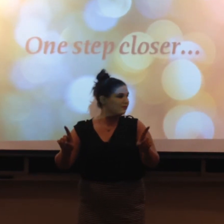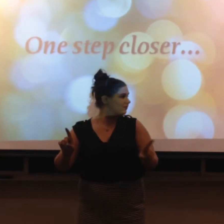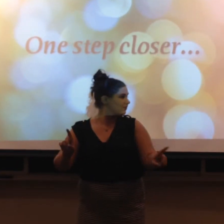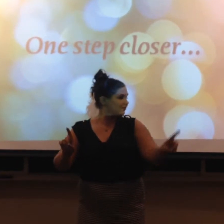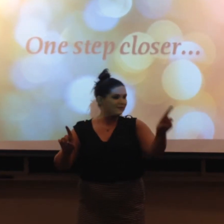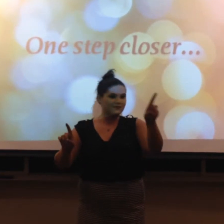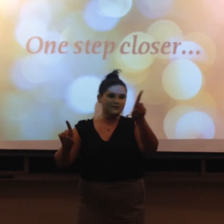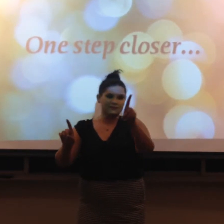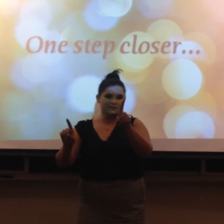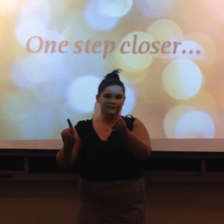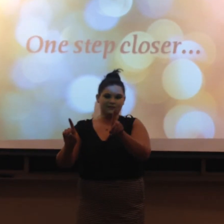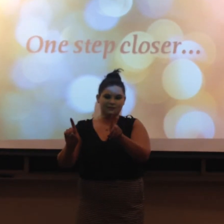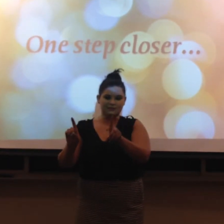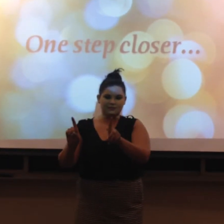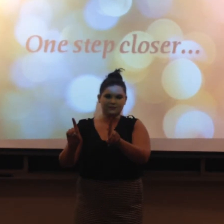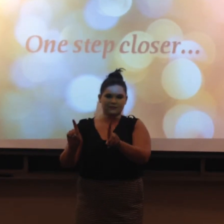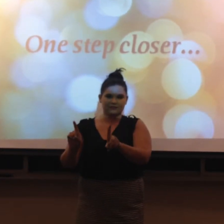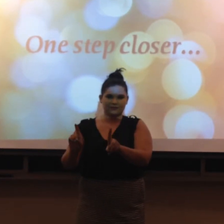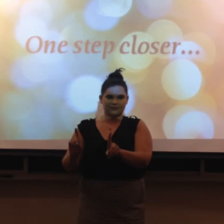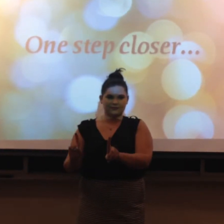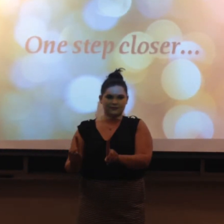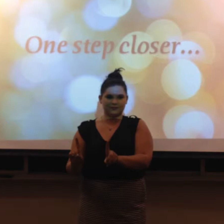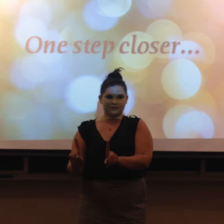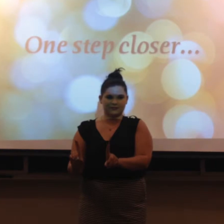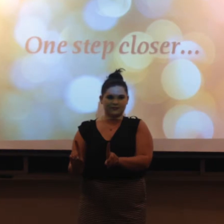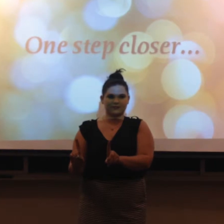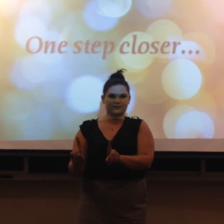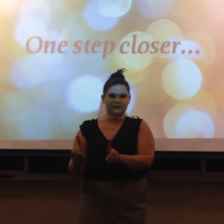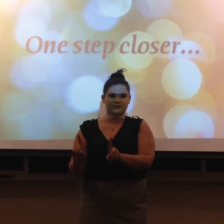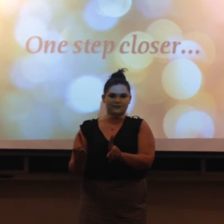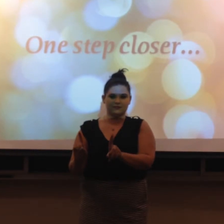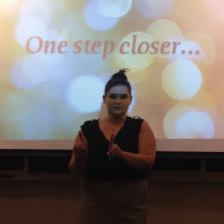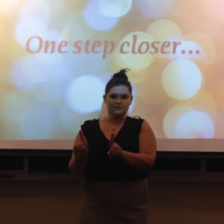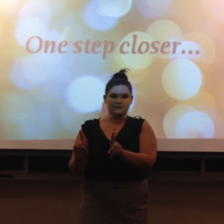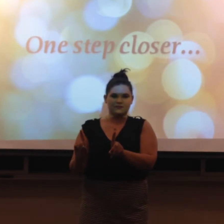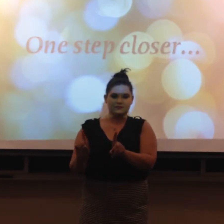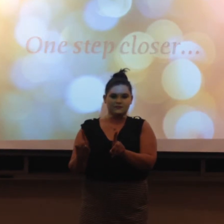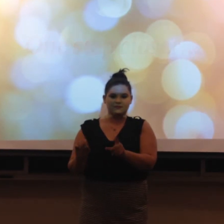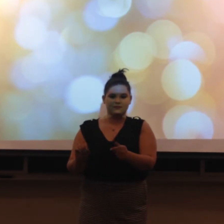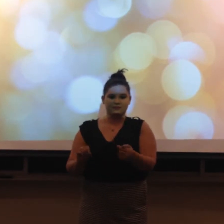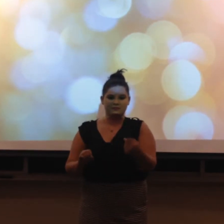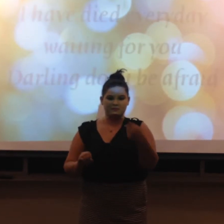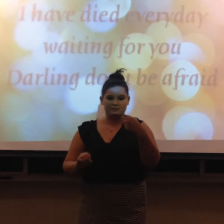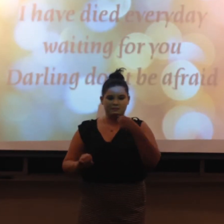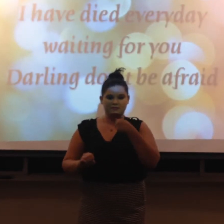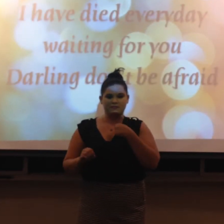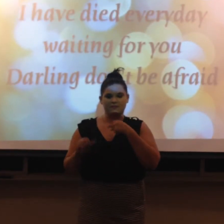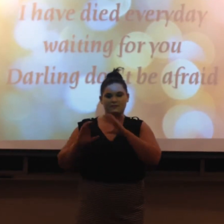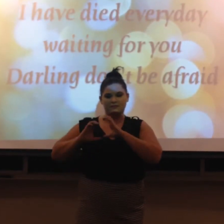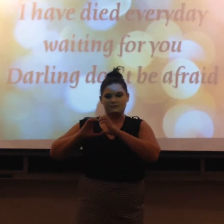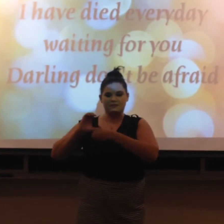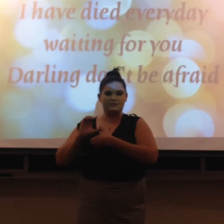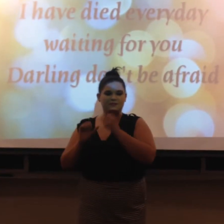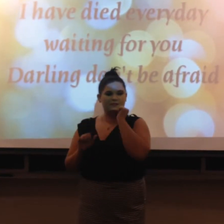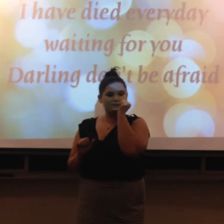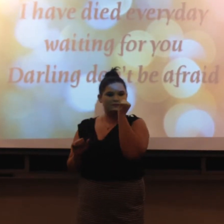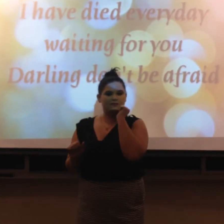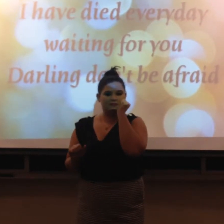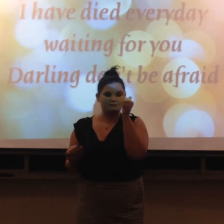goes down I've died every